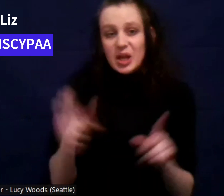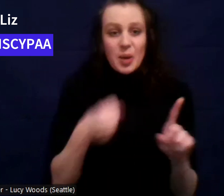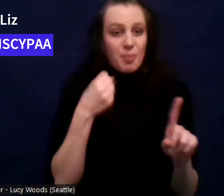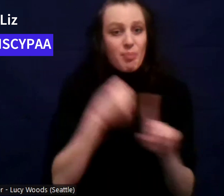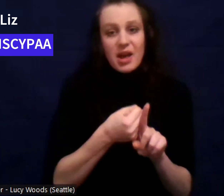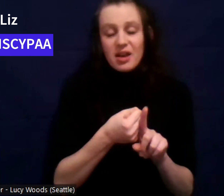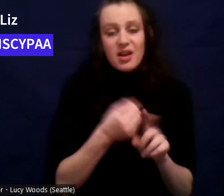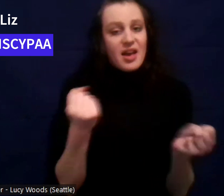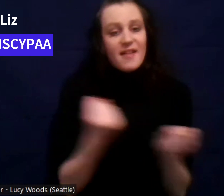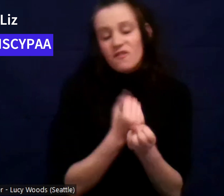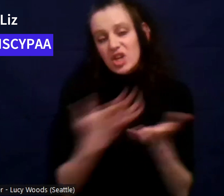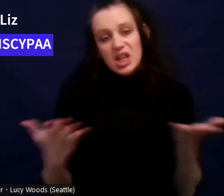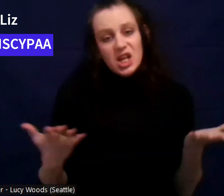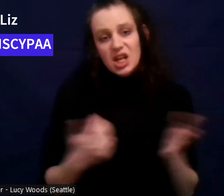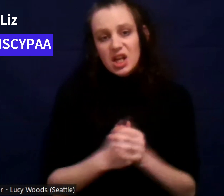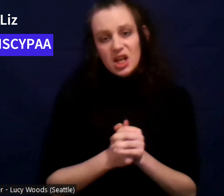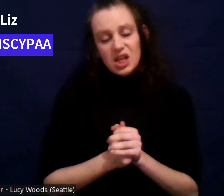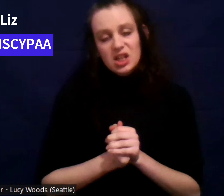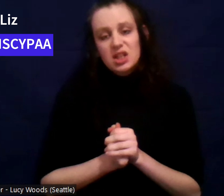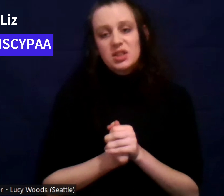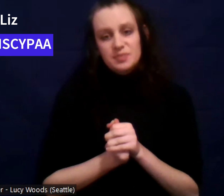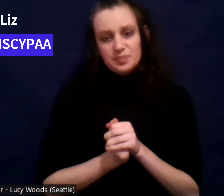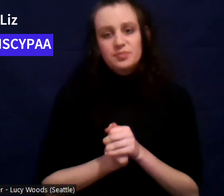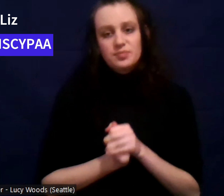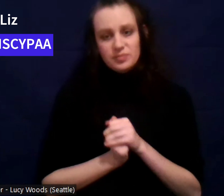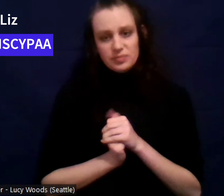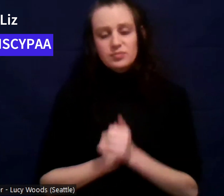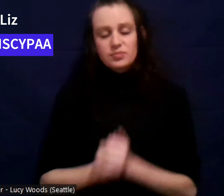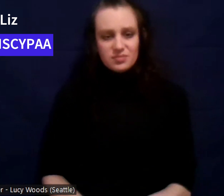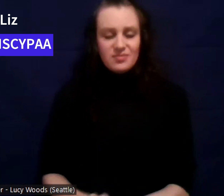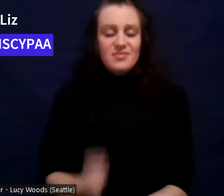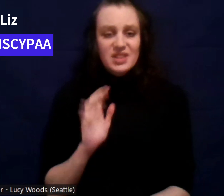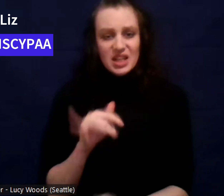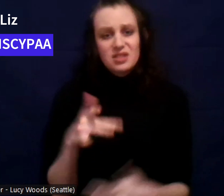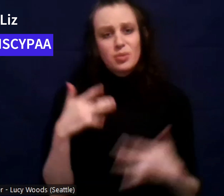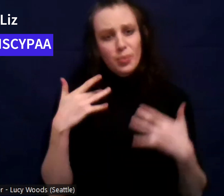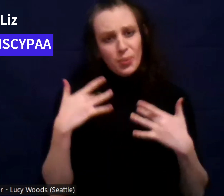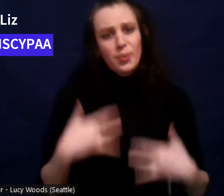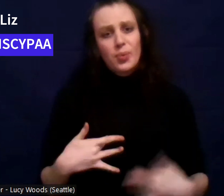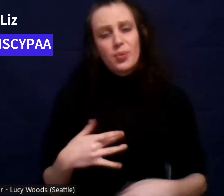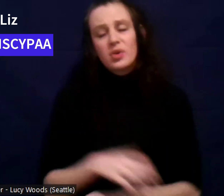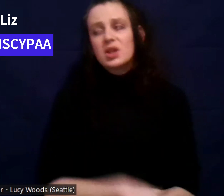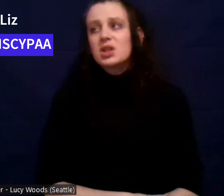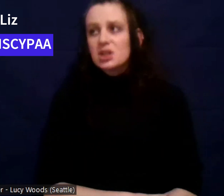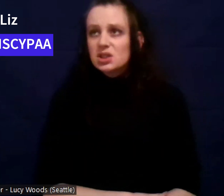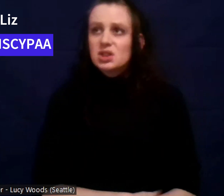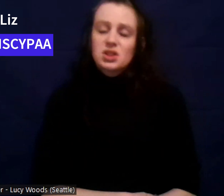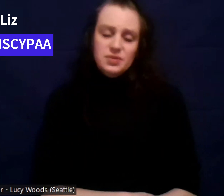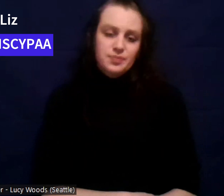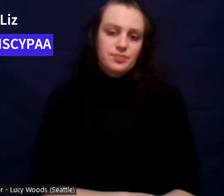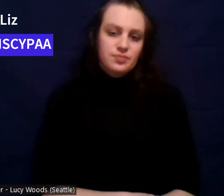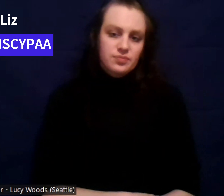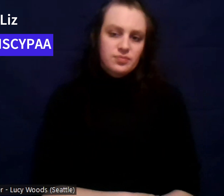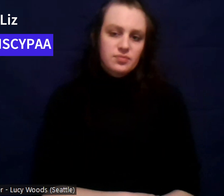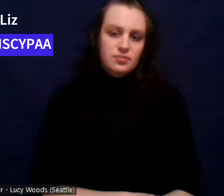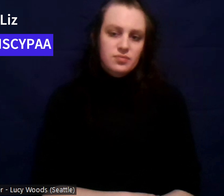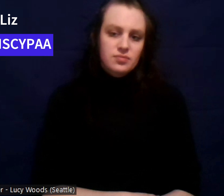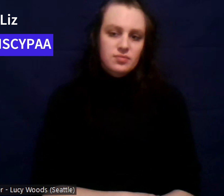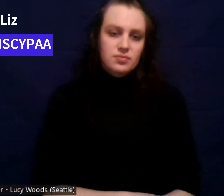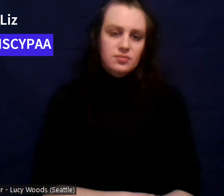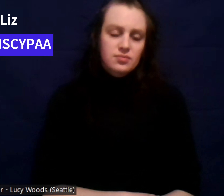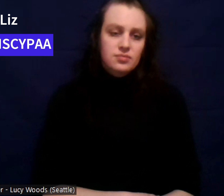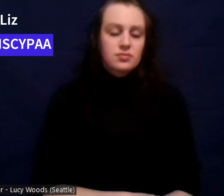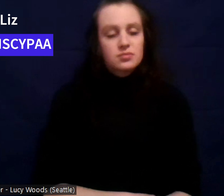Um, so that was very depressing. Um, so basically by this point I